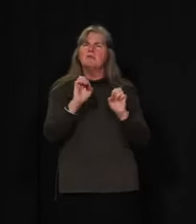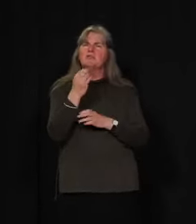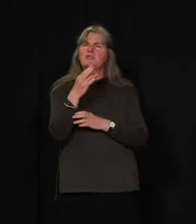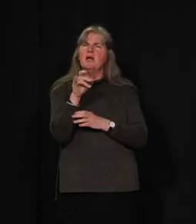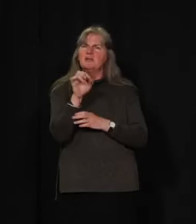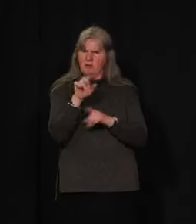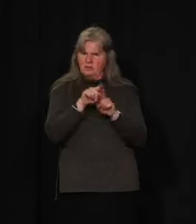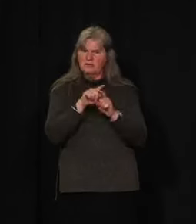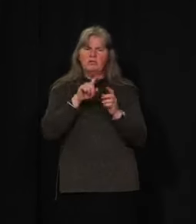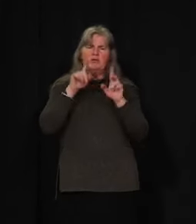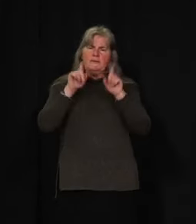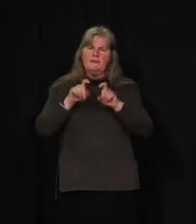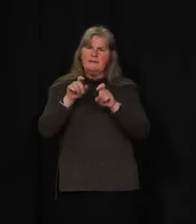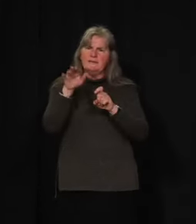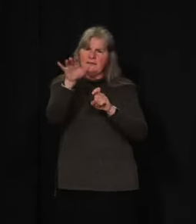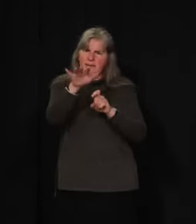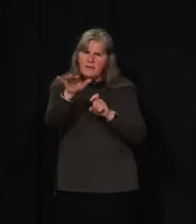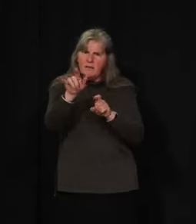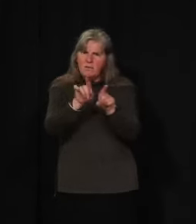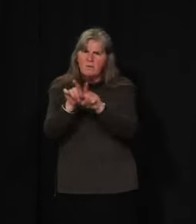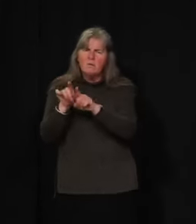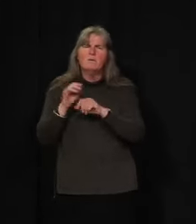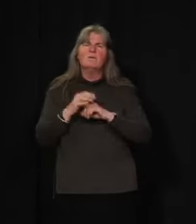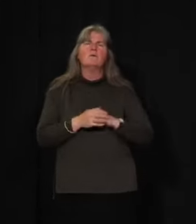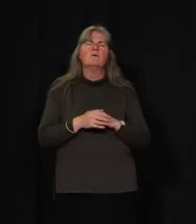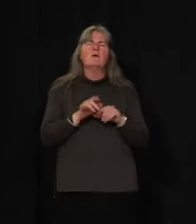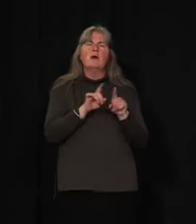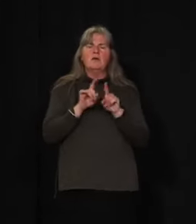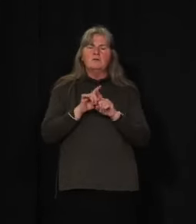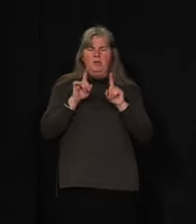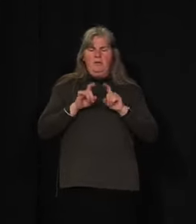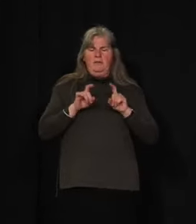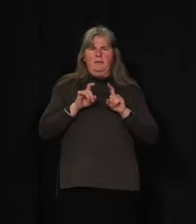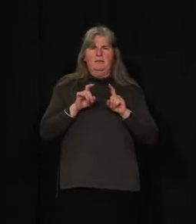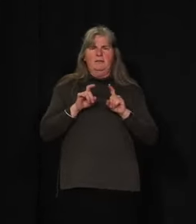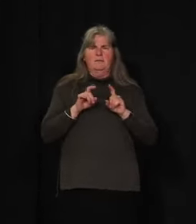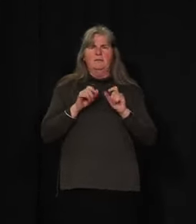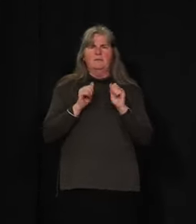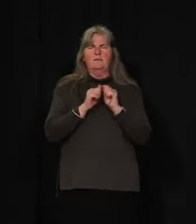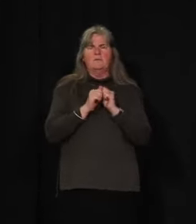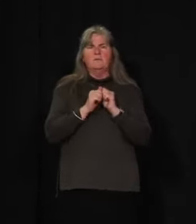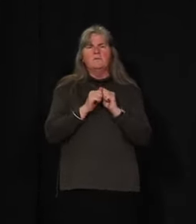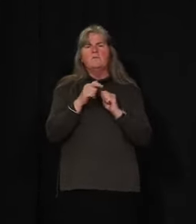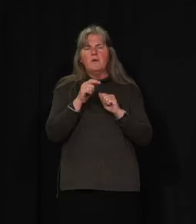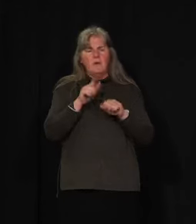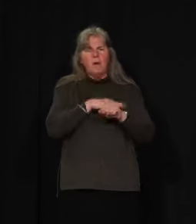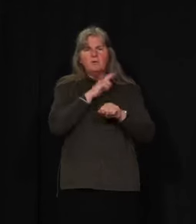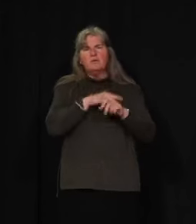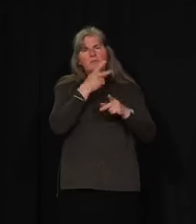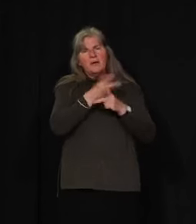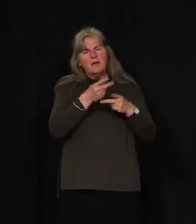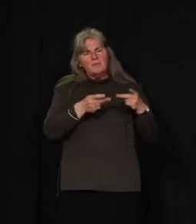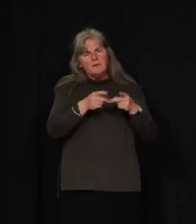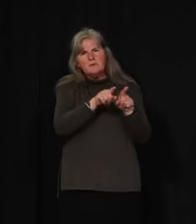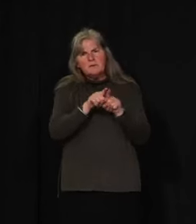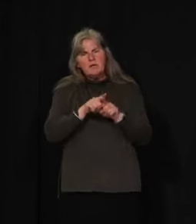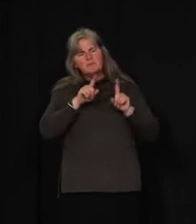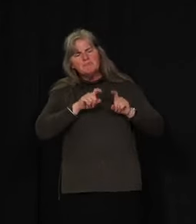And then a whole regime around how testing is done with a very low threshold for long-term care. Again, one of